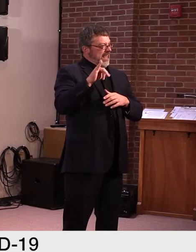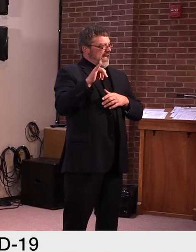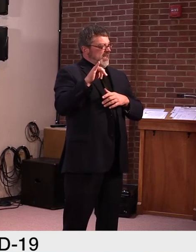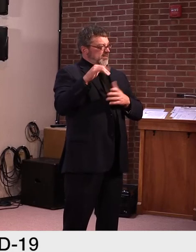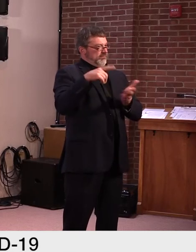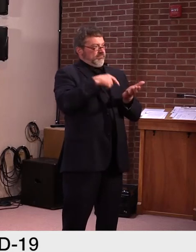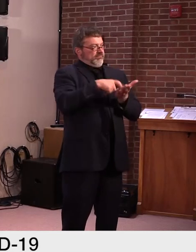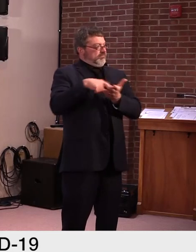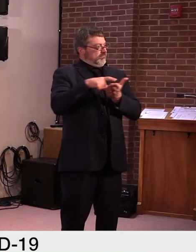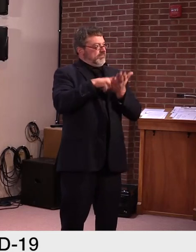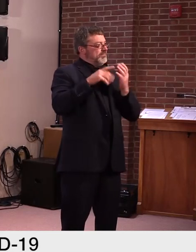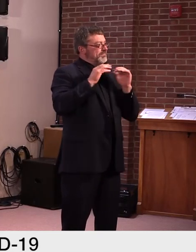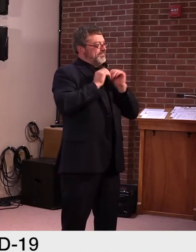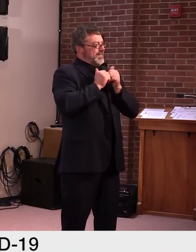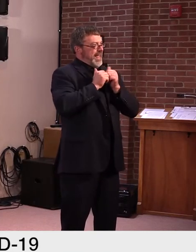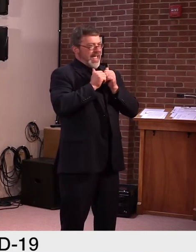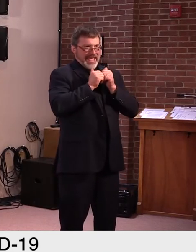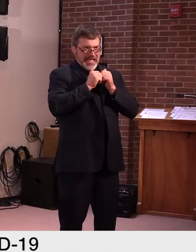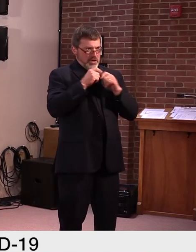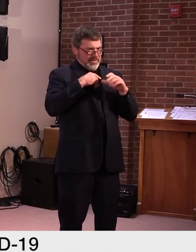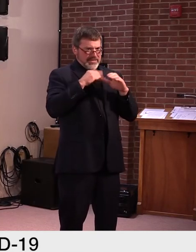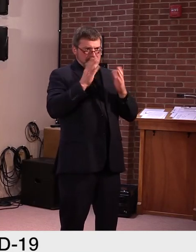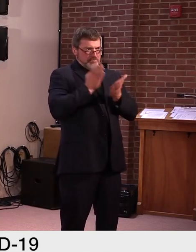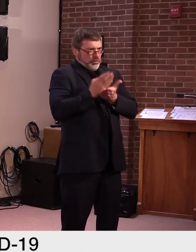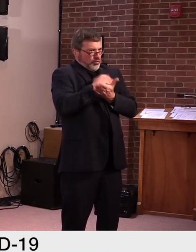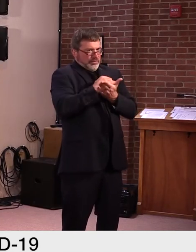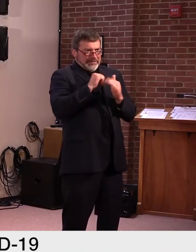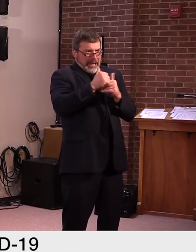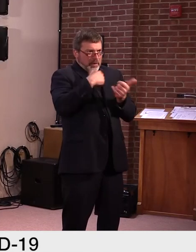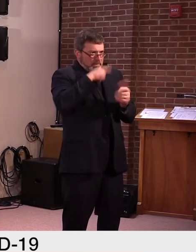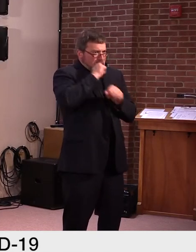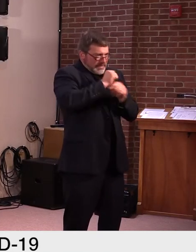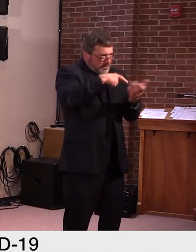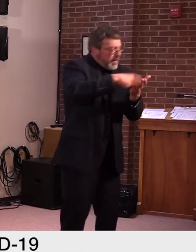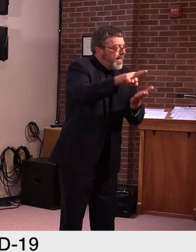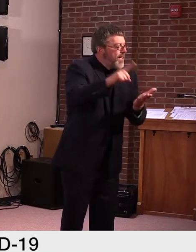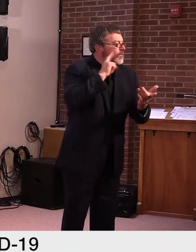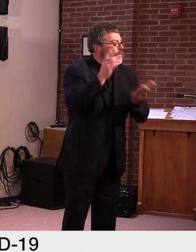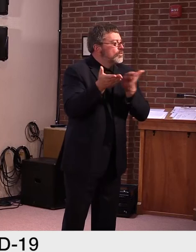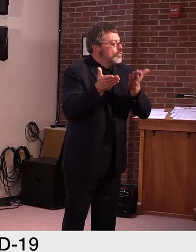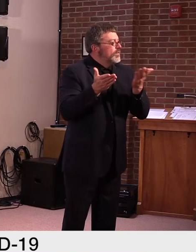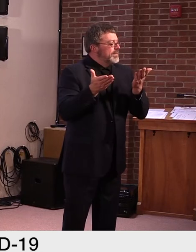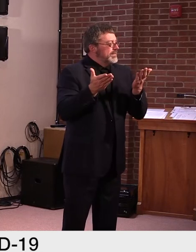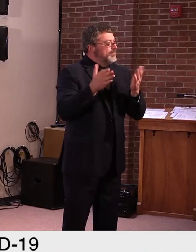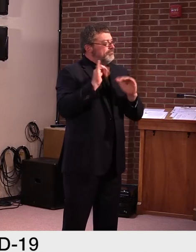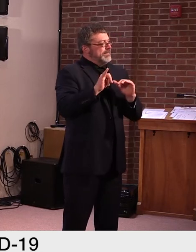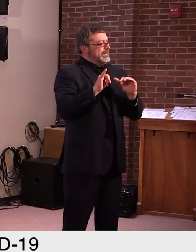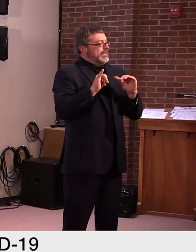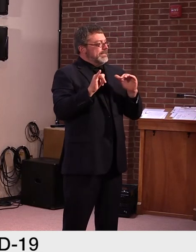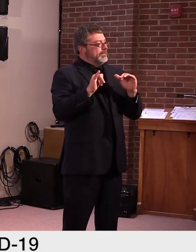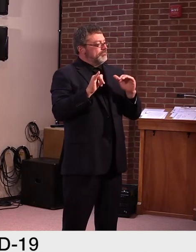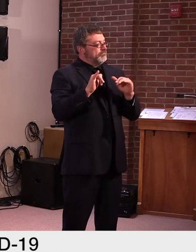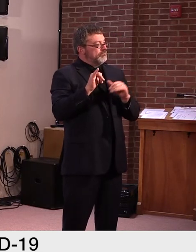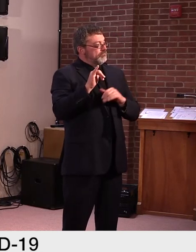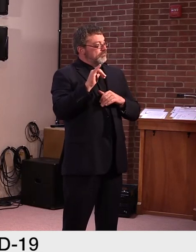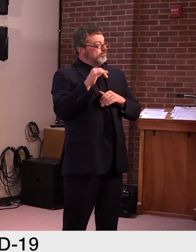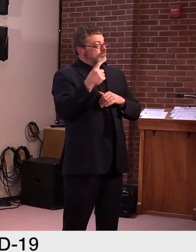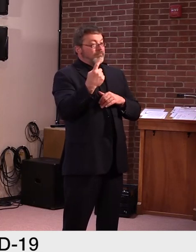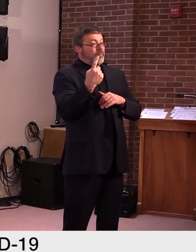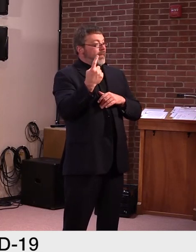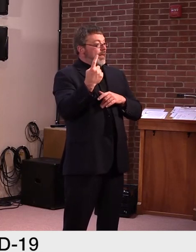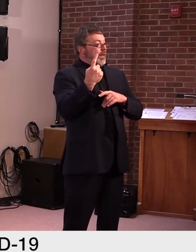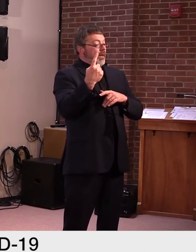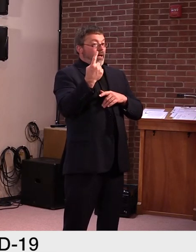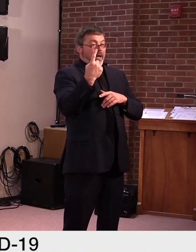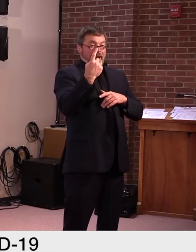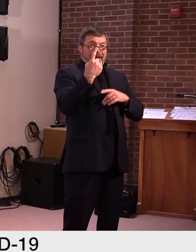where we could shore up, uh, the healthcare system. So it's more than in theory. It can work. We just